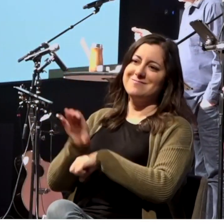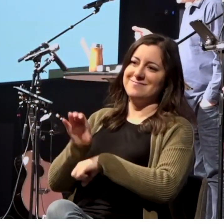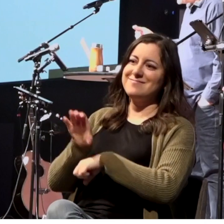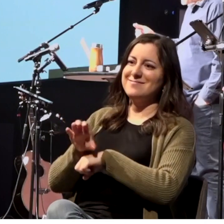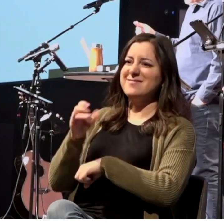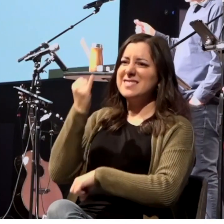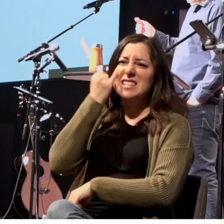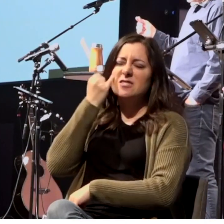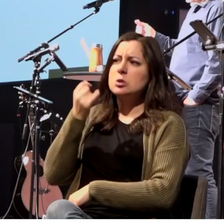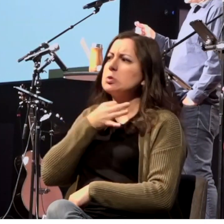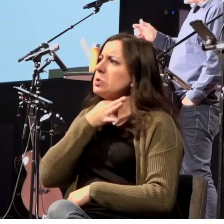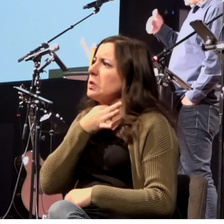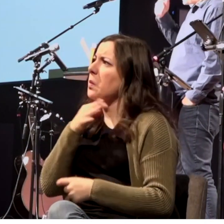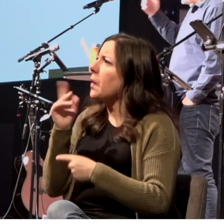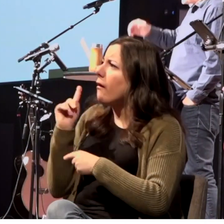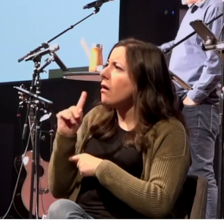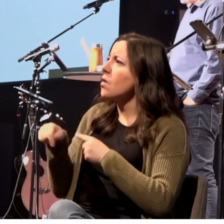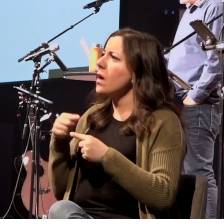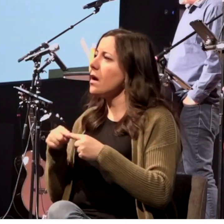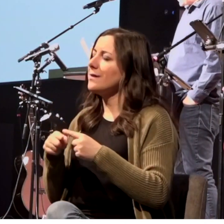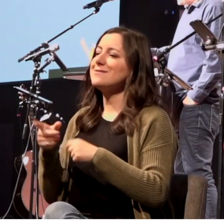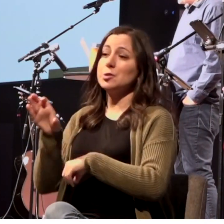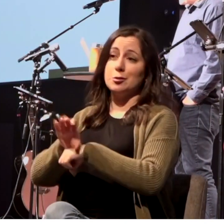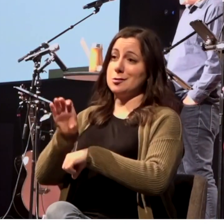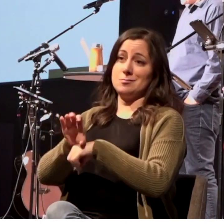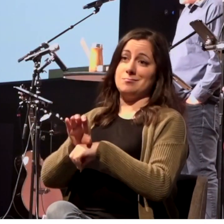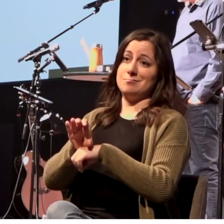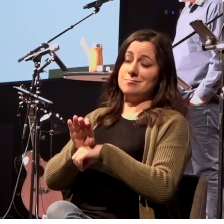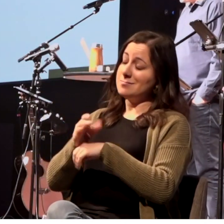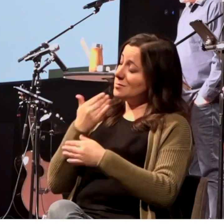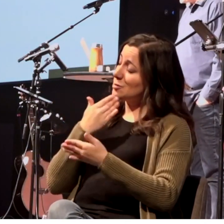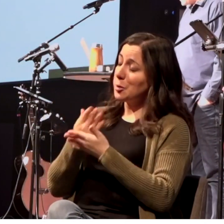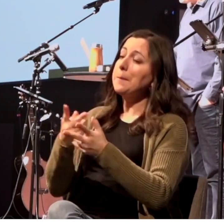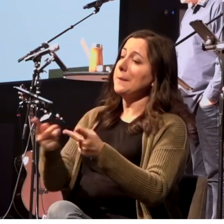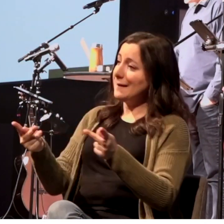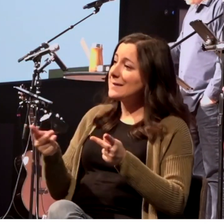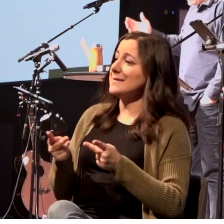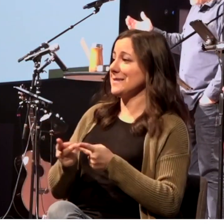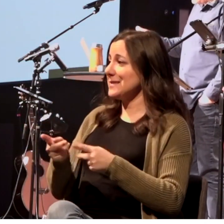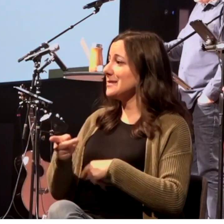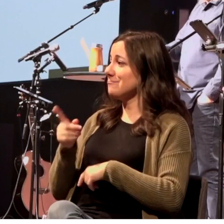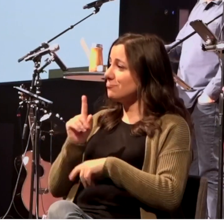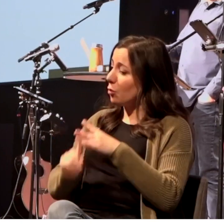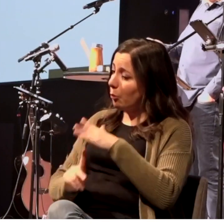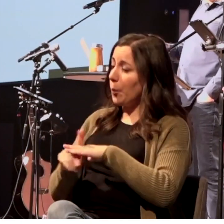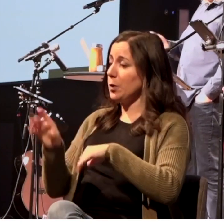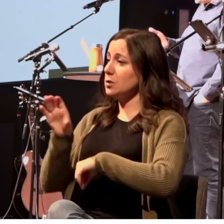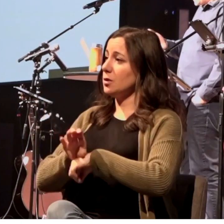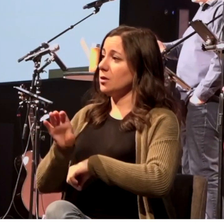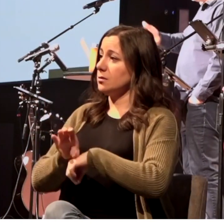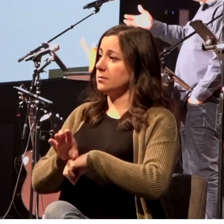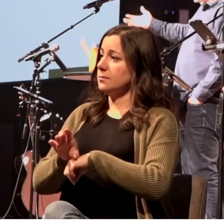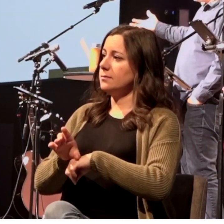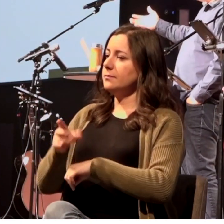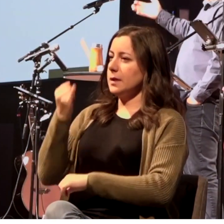Church is a great place to seek God for the where, when, and hows of your life. And you're like, wait a minute, I don't read about a church. I read about him